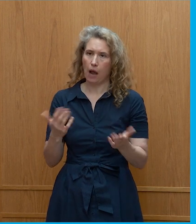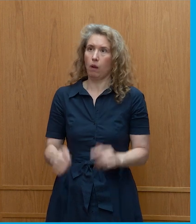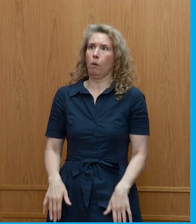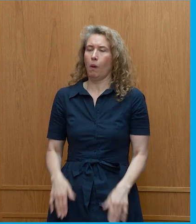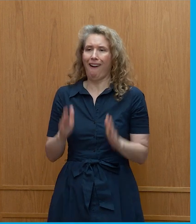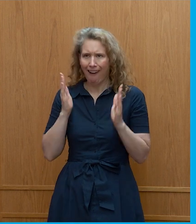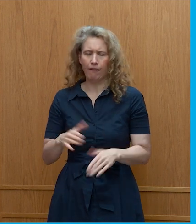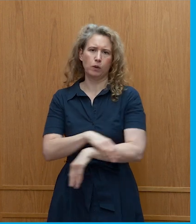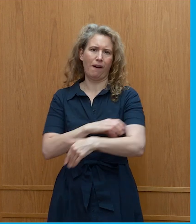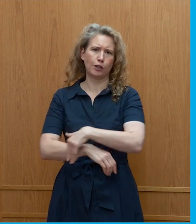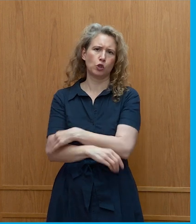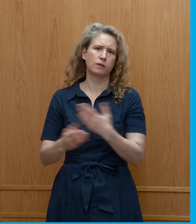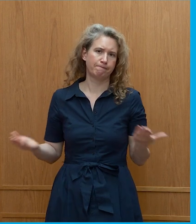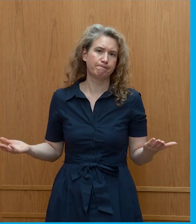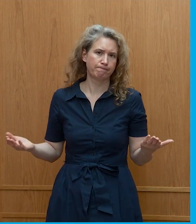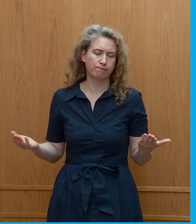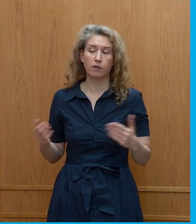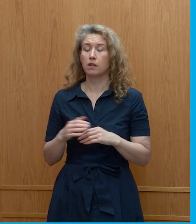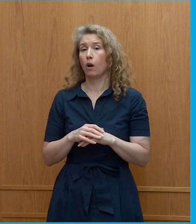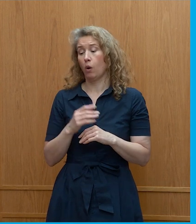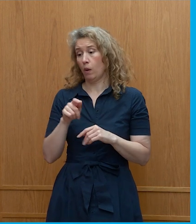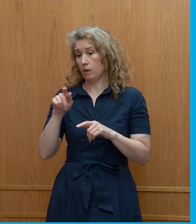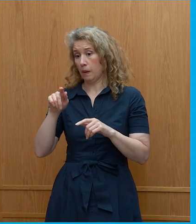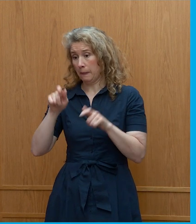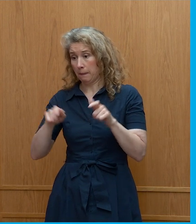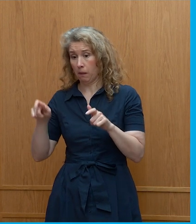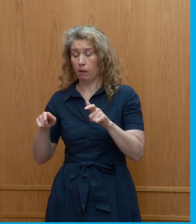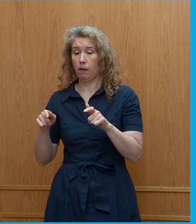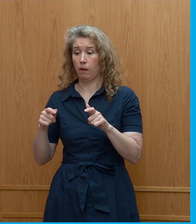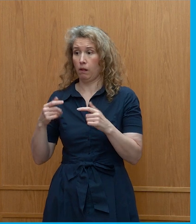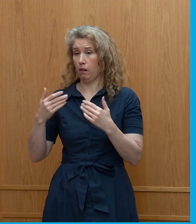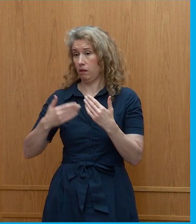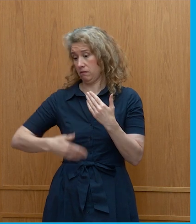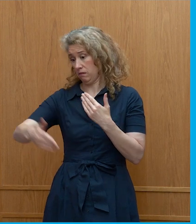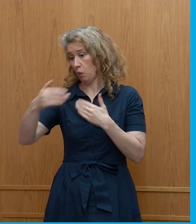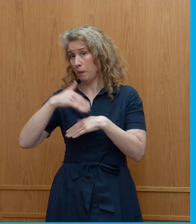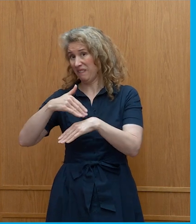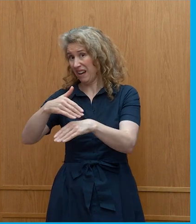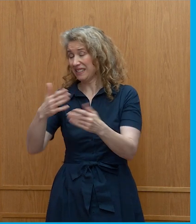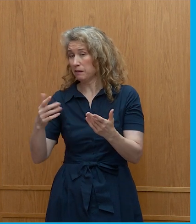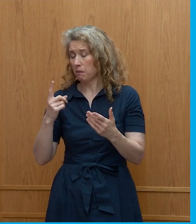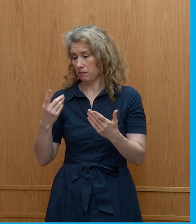that both spurs people on, but also is an added